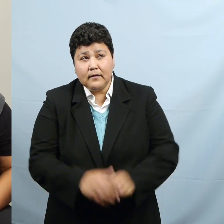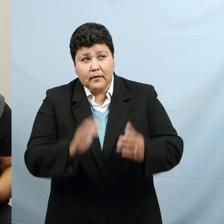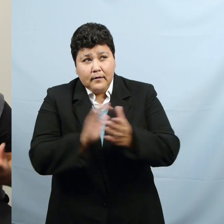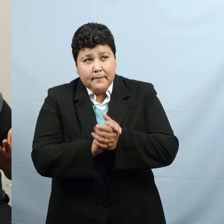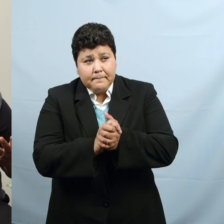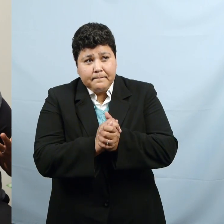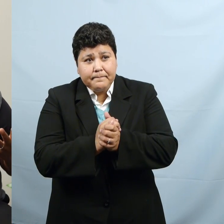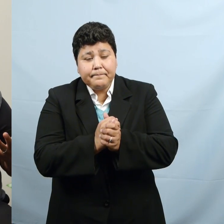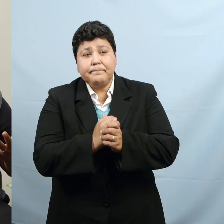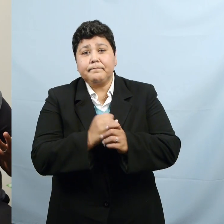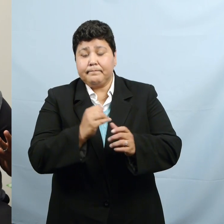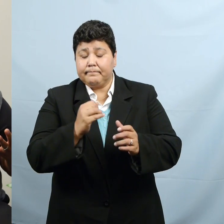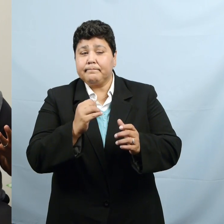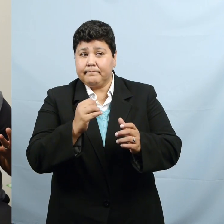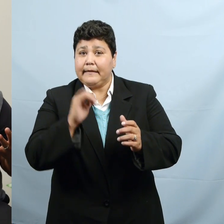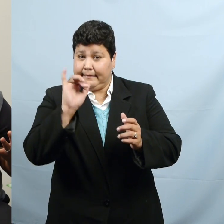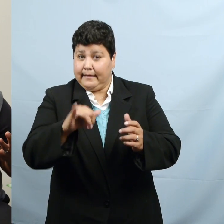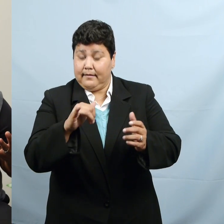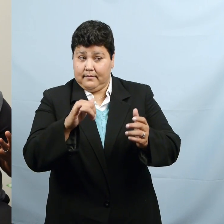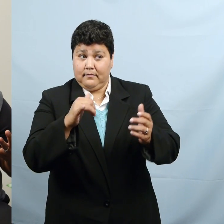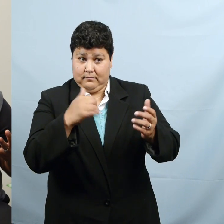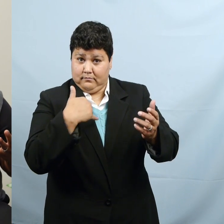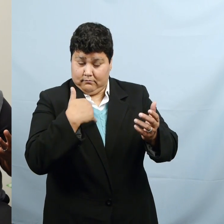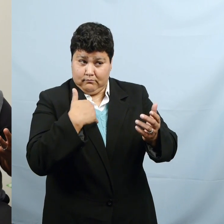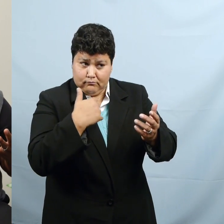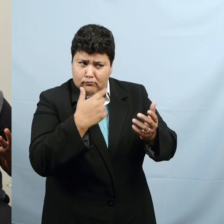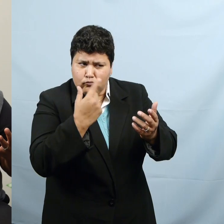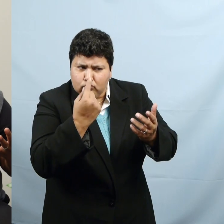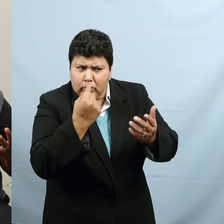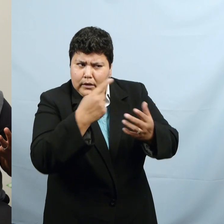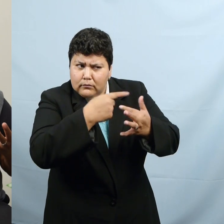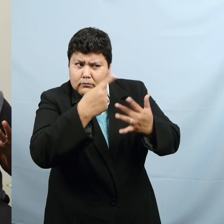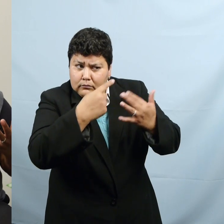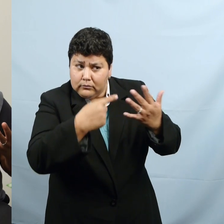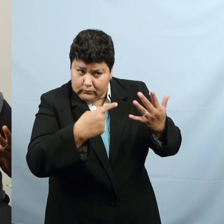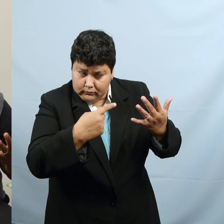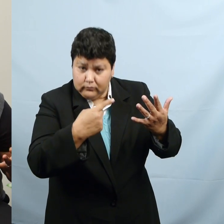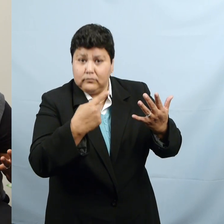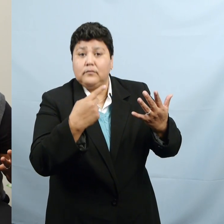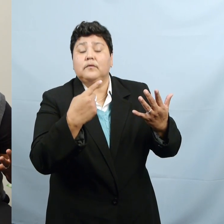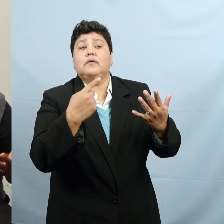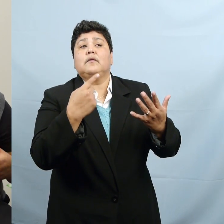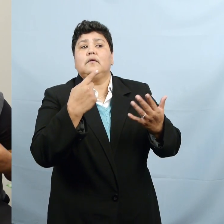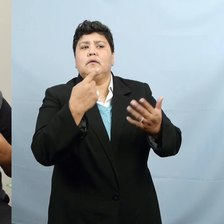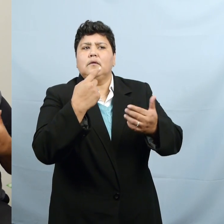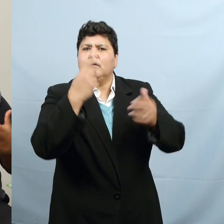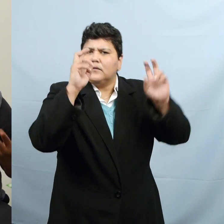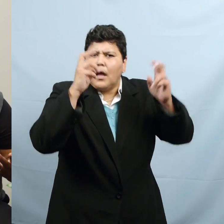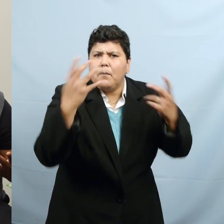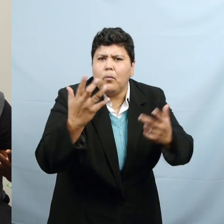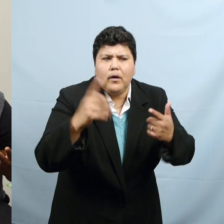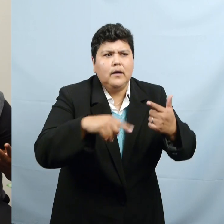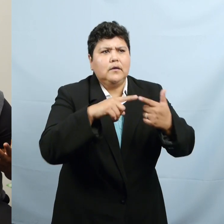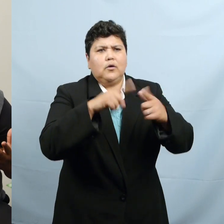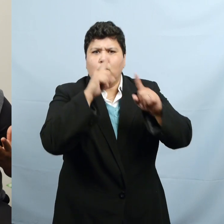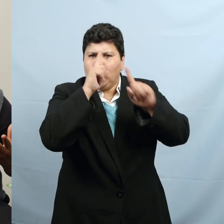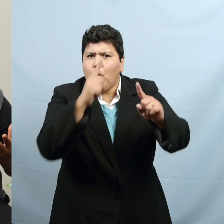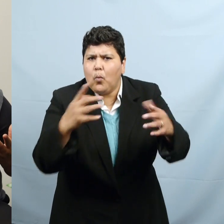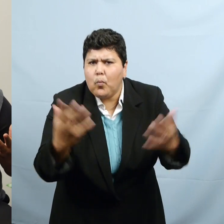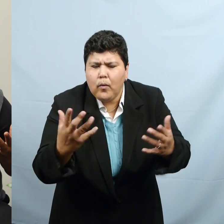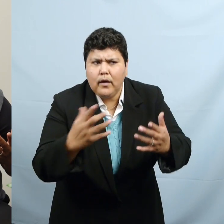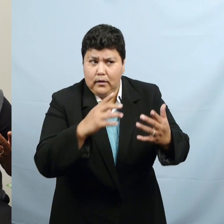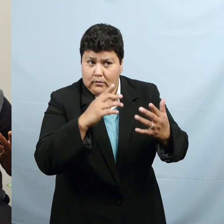And after gathering all of the information and understanding what the topic was, what the goals were,